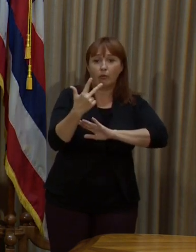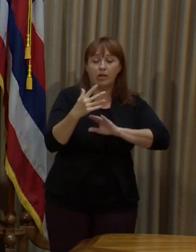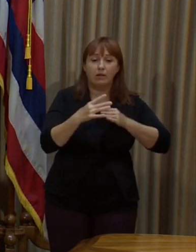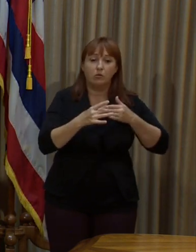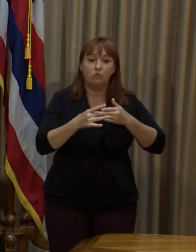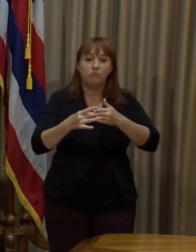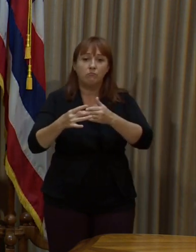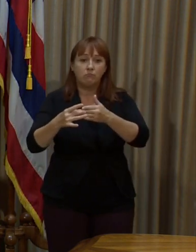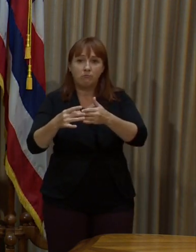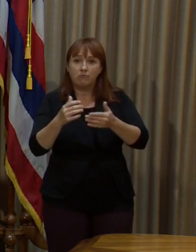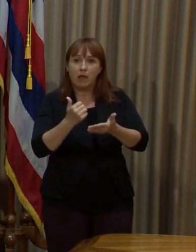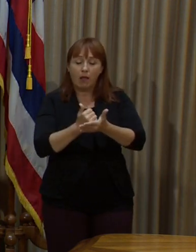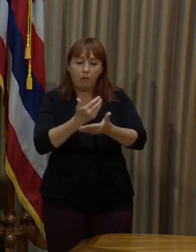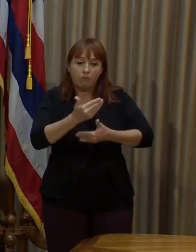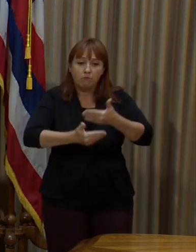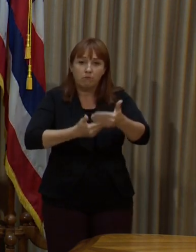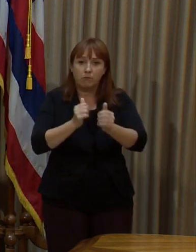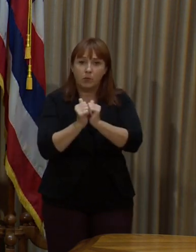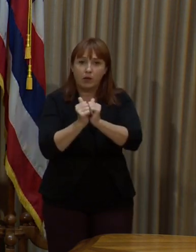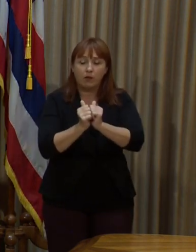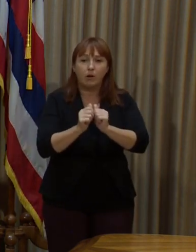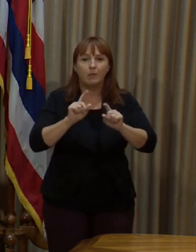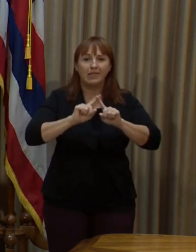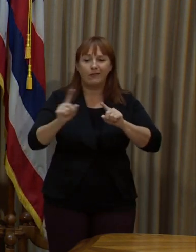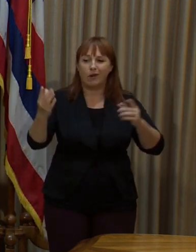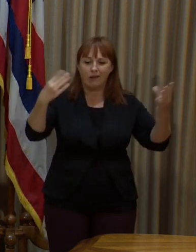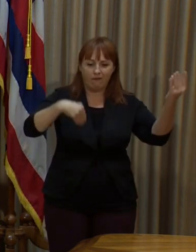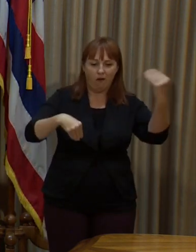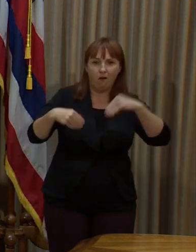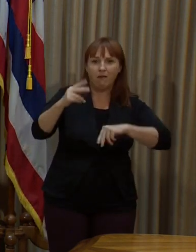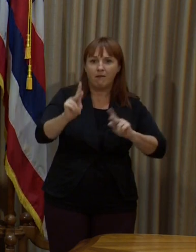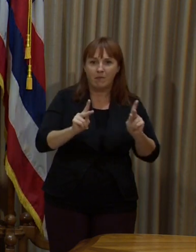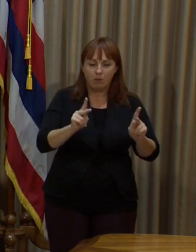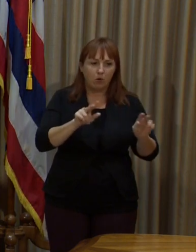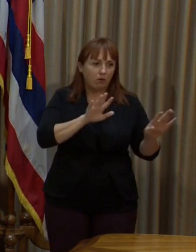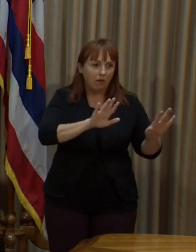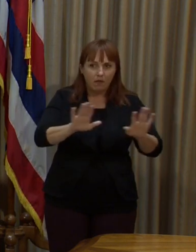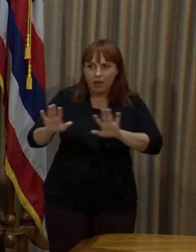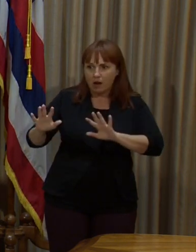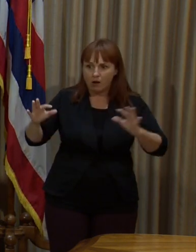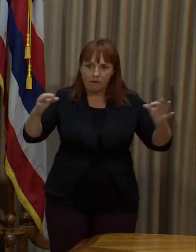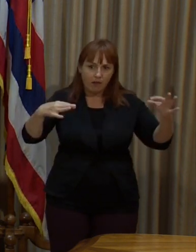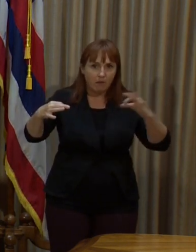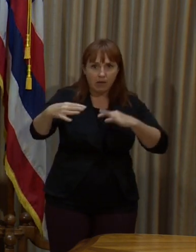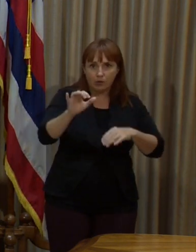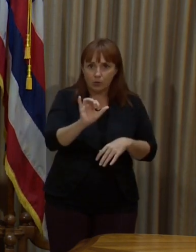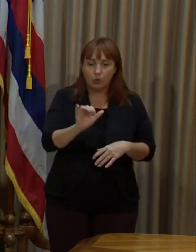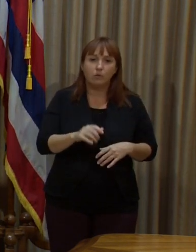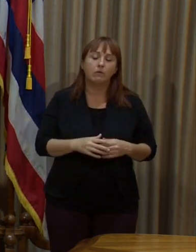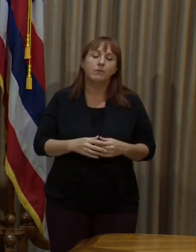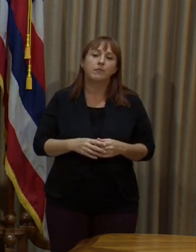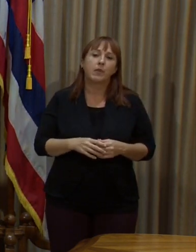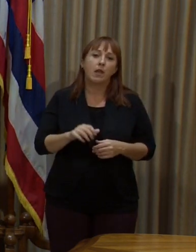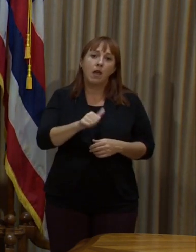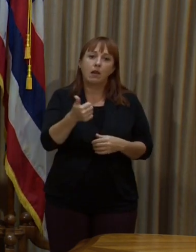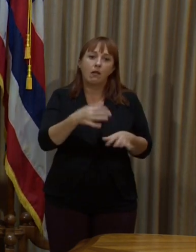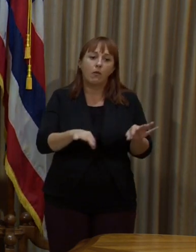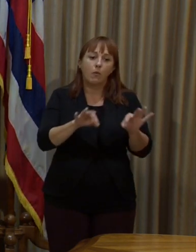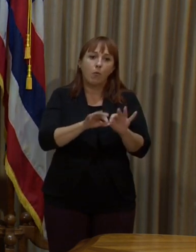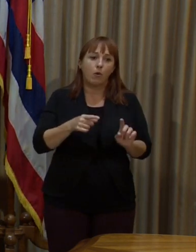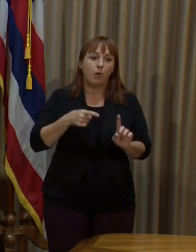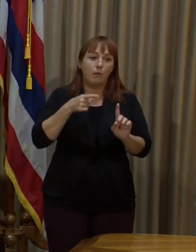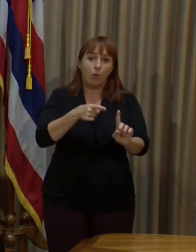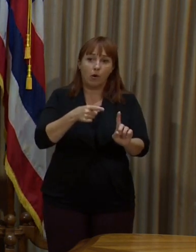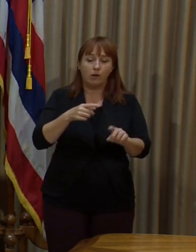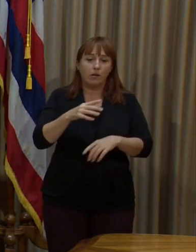guide us, but there are a lot of other cooks in this kitchen, if you will. So those are the main benchmarks. Another important point,